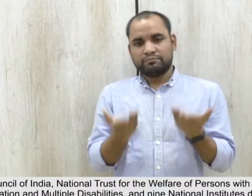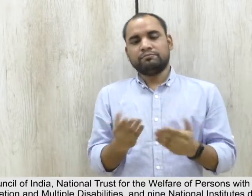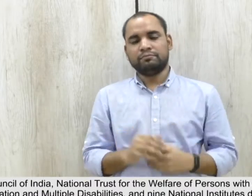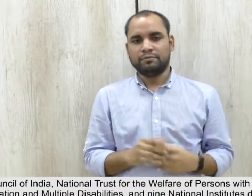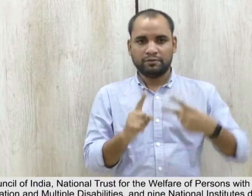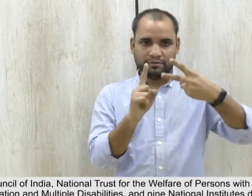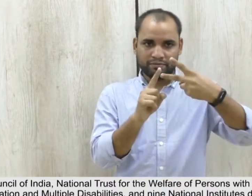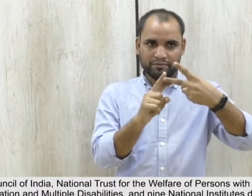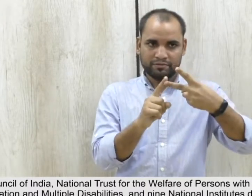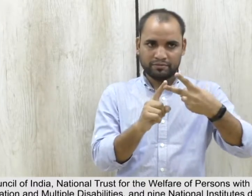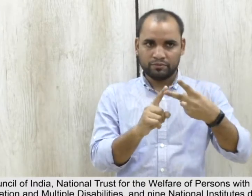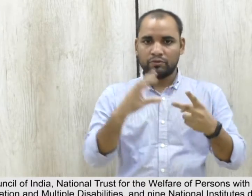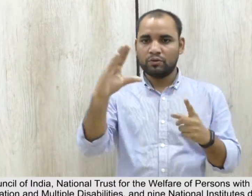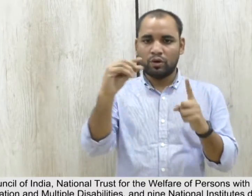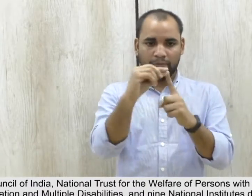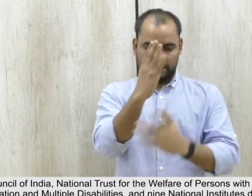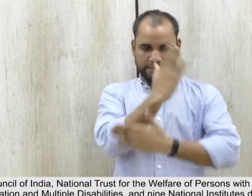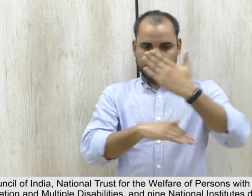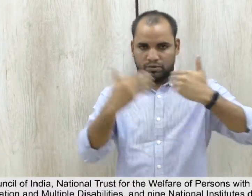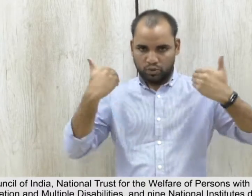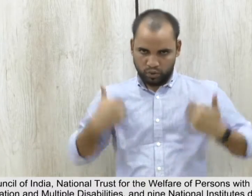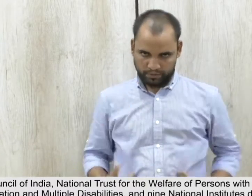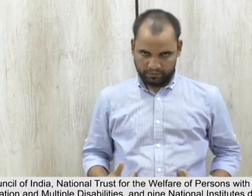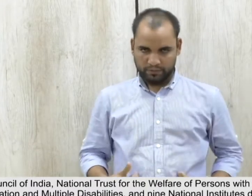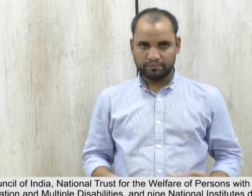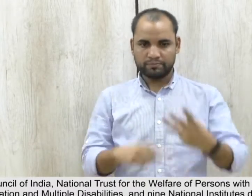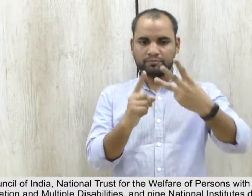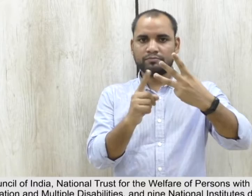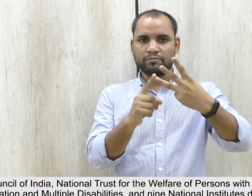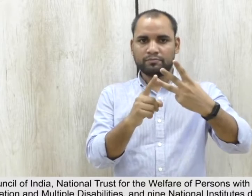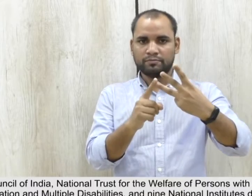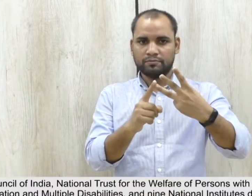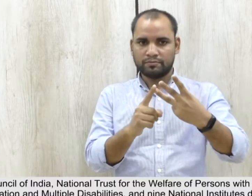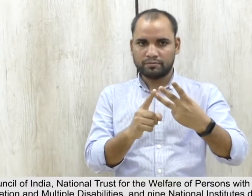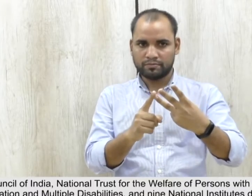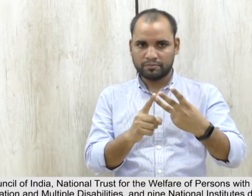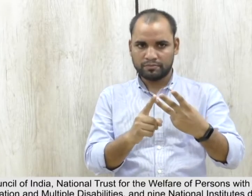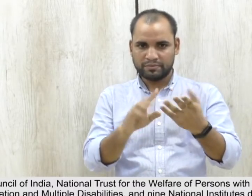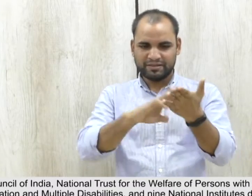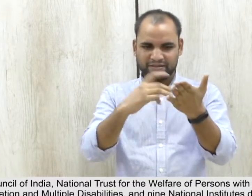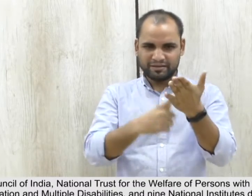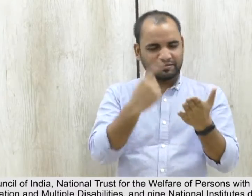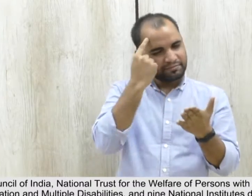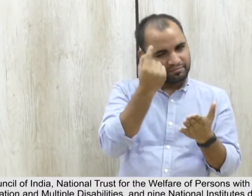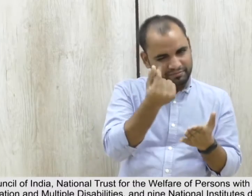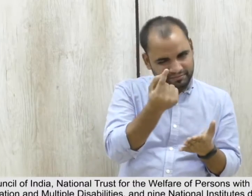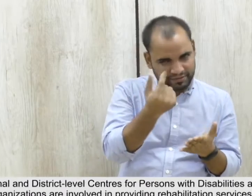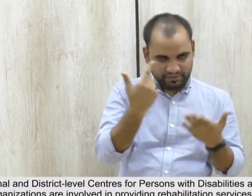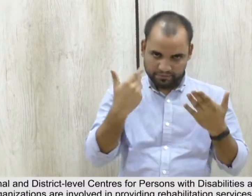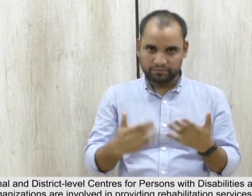.15 9 National Institutes Dedicated to Different Disabilities